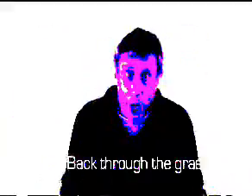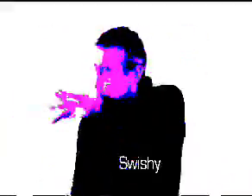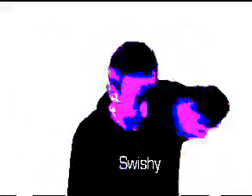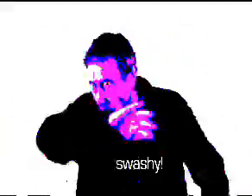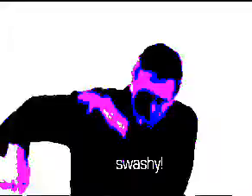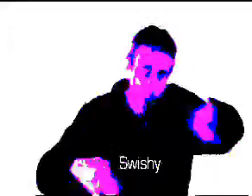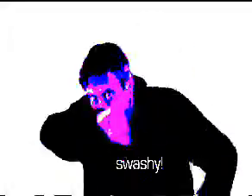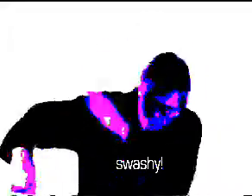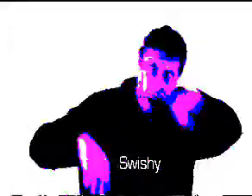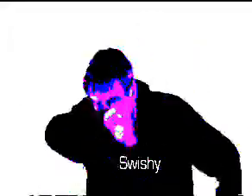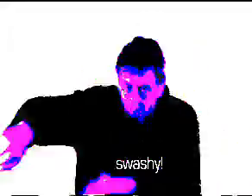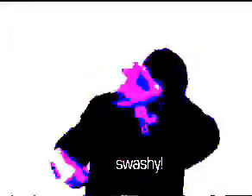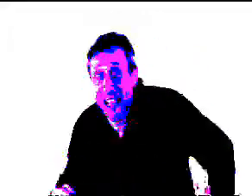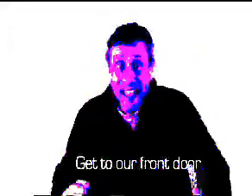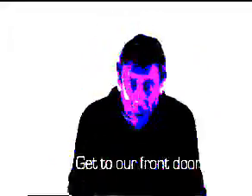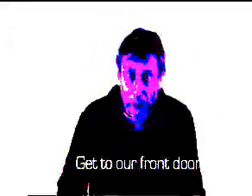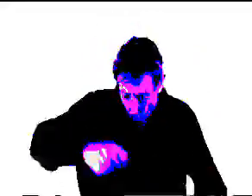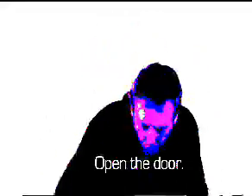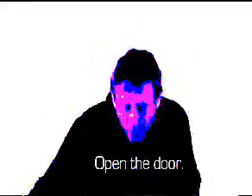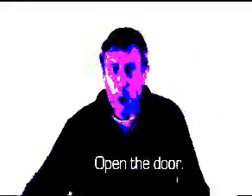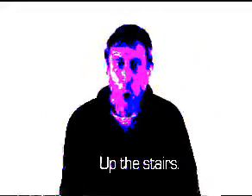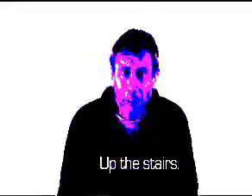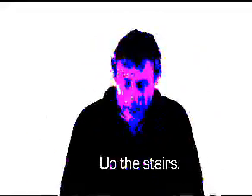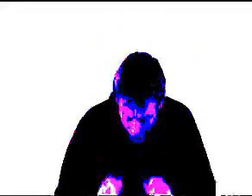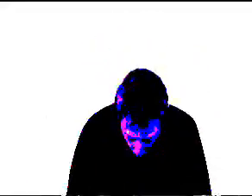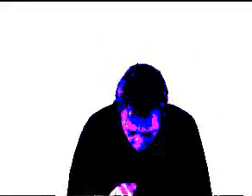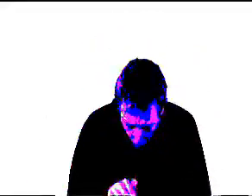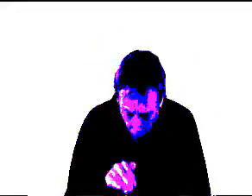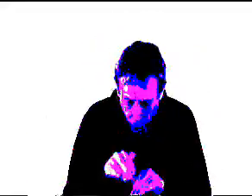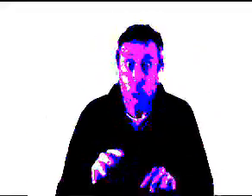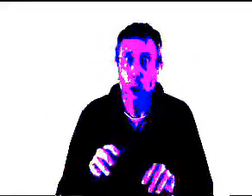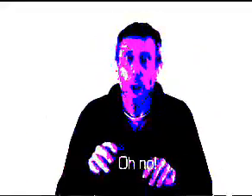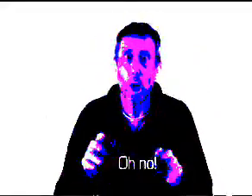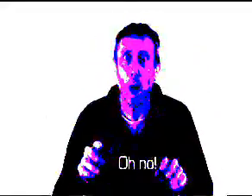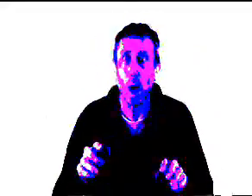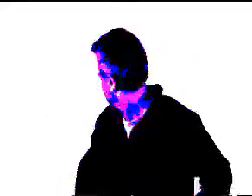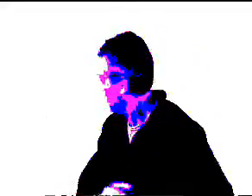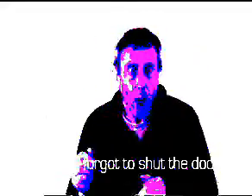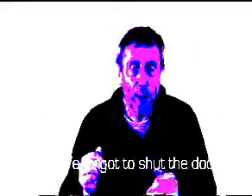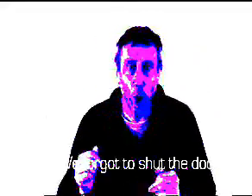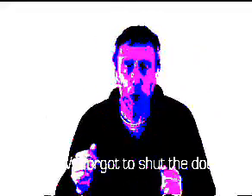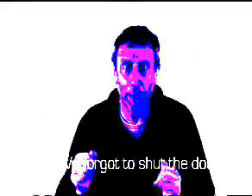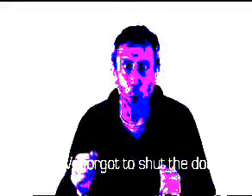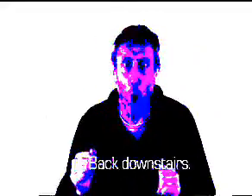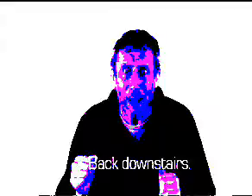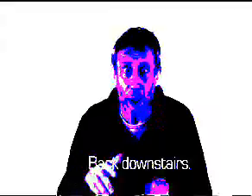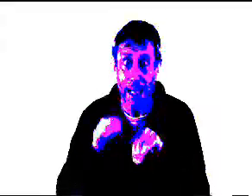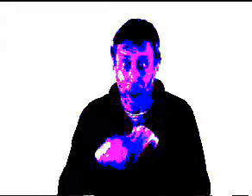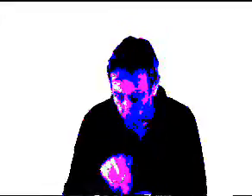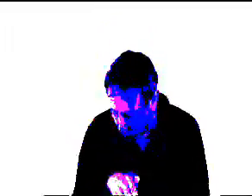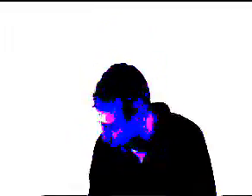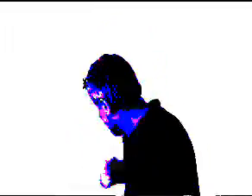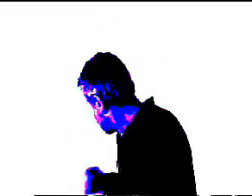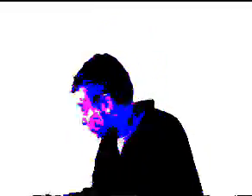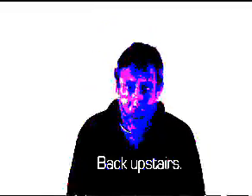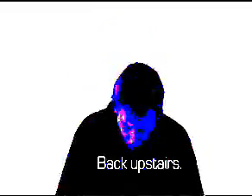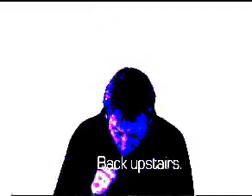to the grass. Swishy. Swishy. Swishy. Swishy. Fijy. teddy. to our front door. Open the door. Up the stairs. Doop. Doop. Doop. Doop. Oh no. We forgot to shut the door. Back downstairs. Back upstairs.